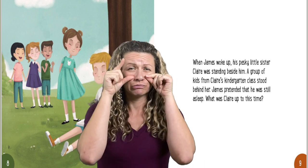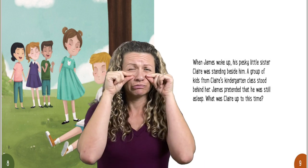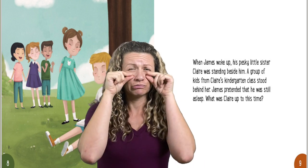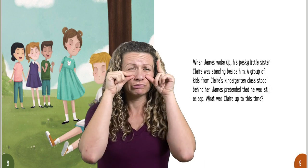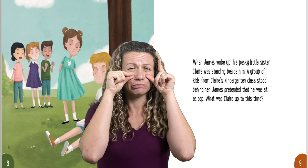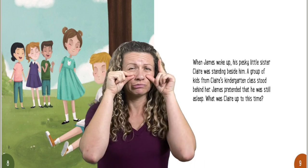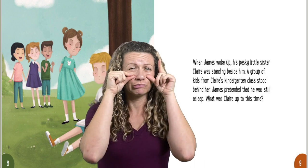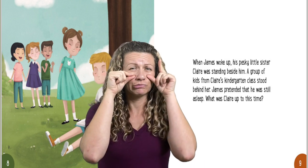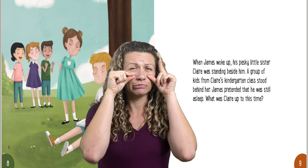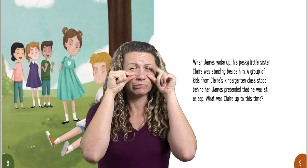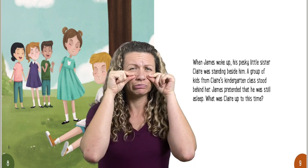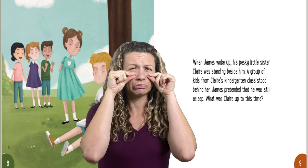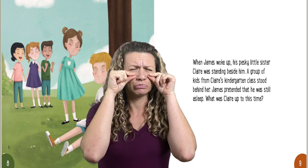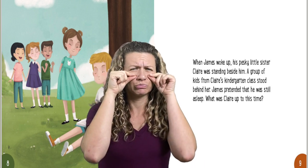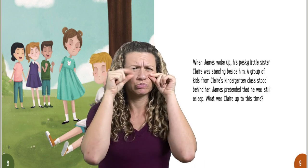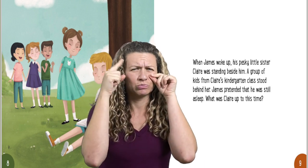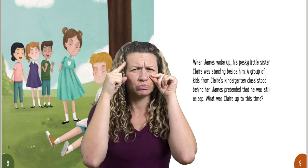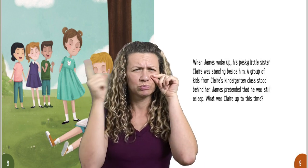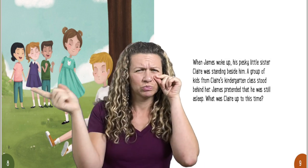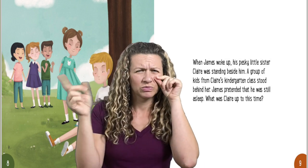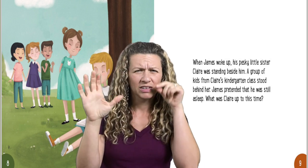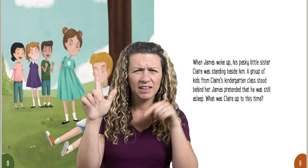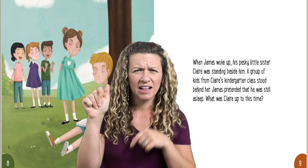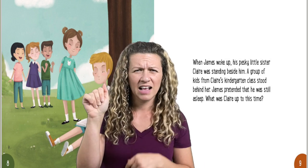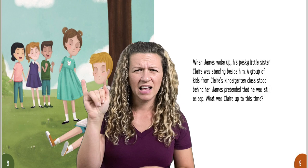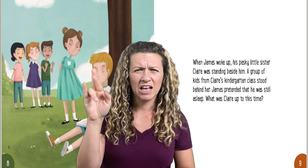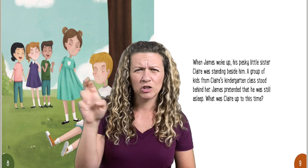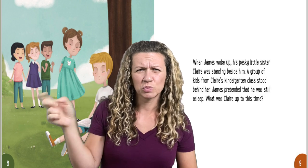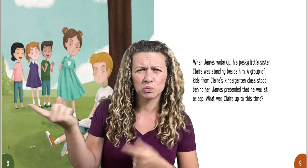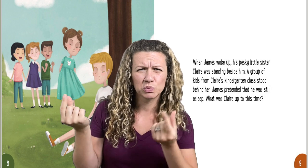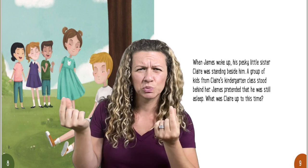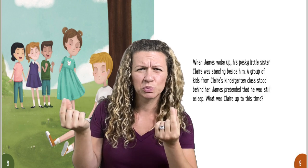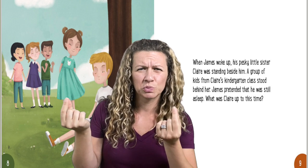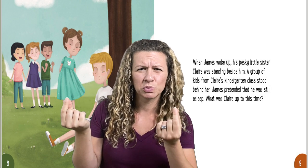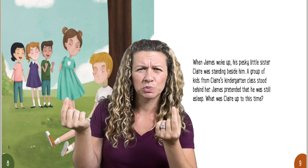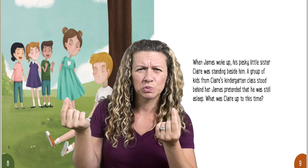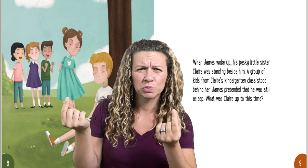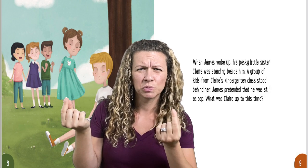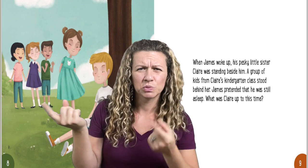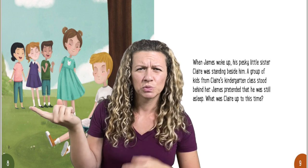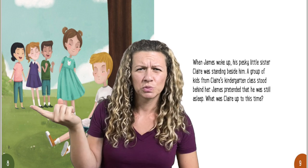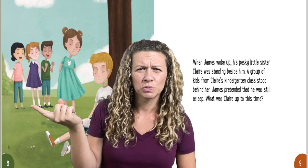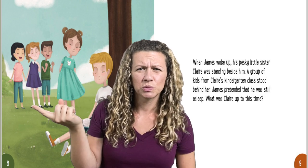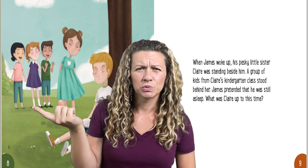that he was still asleep. What was Claire up to this time?